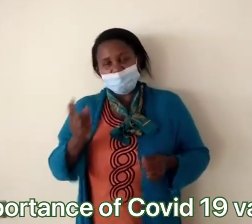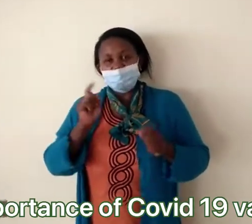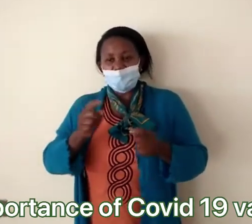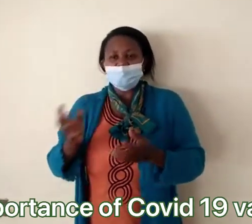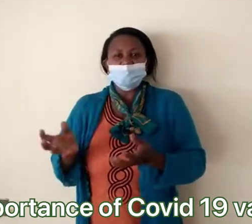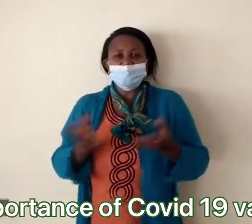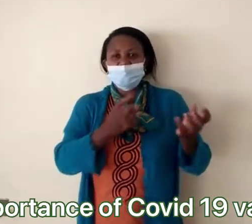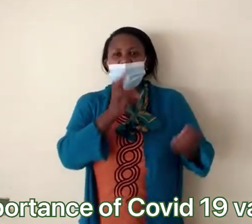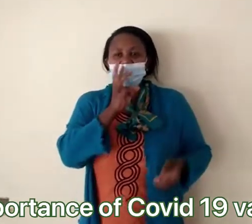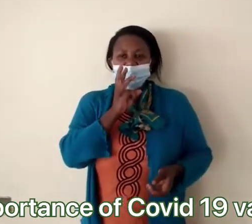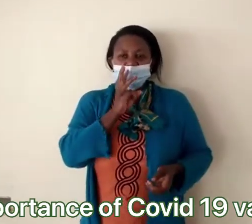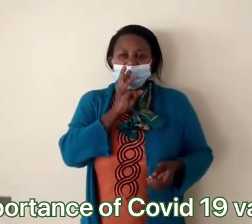a lot of water.